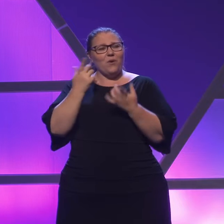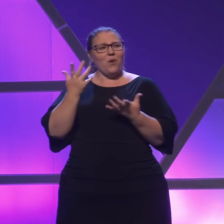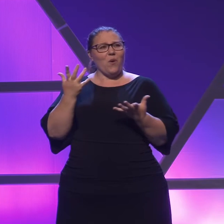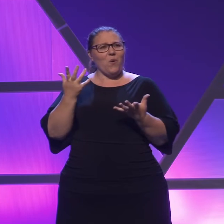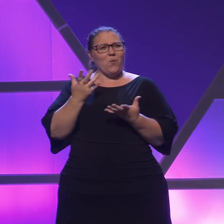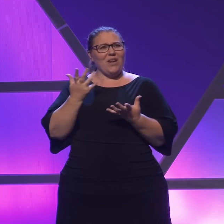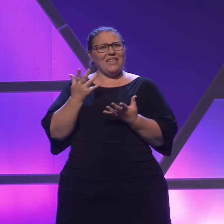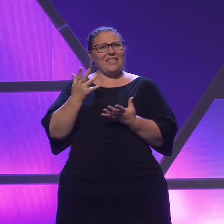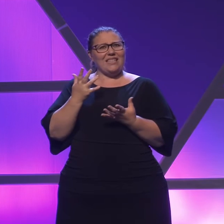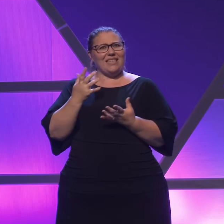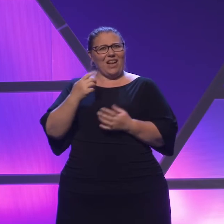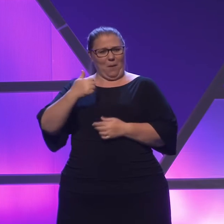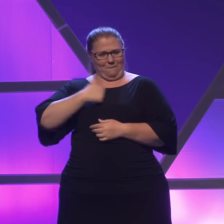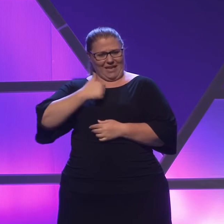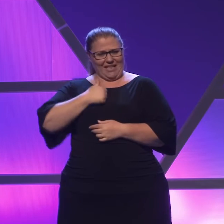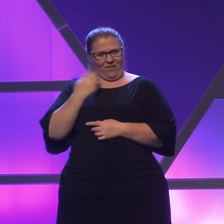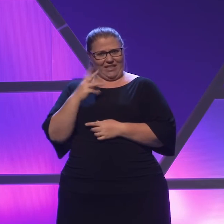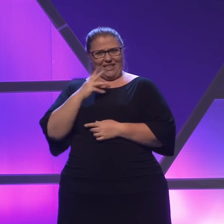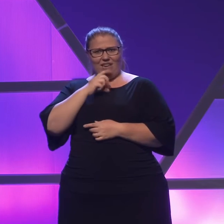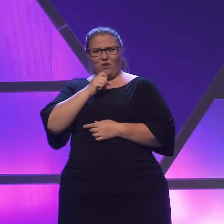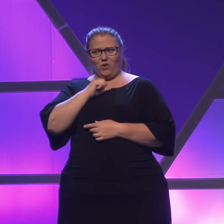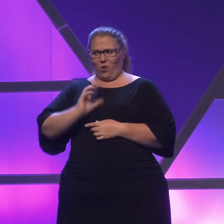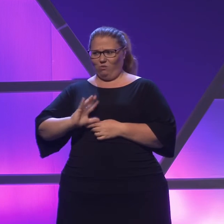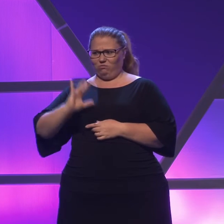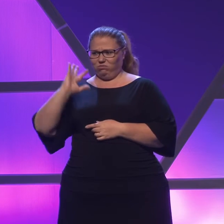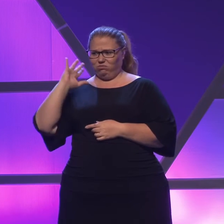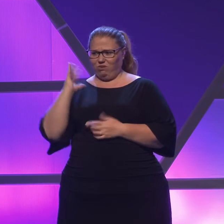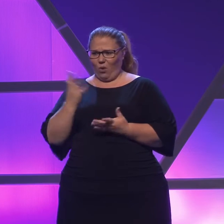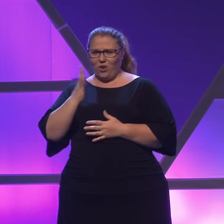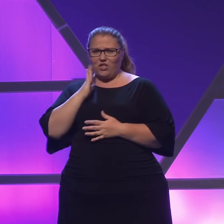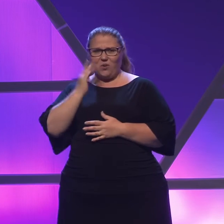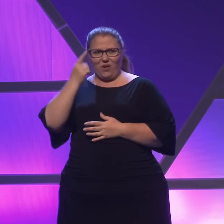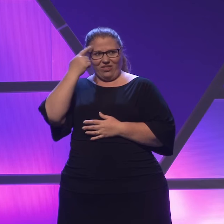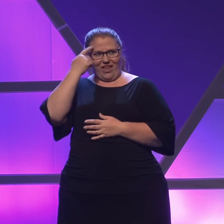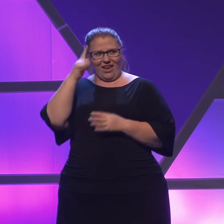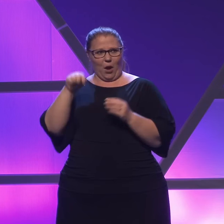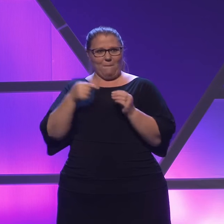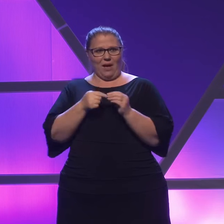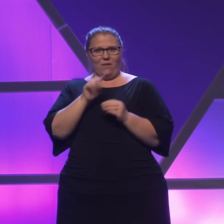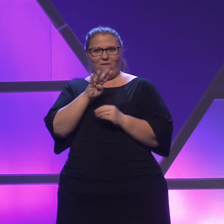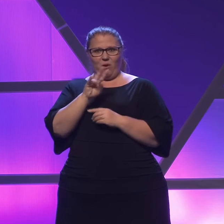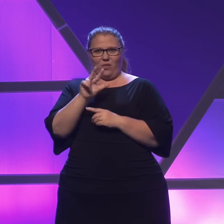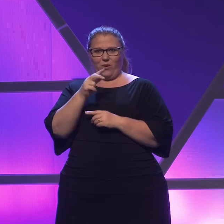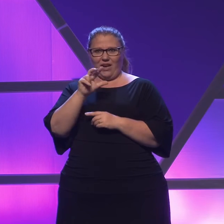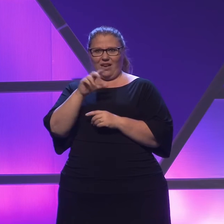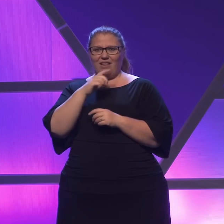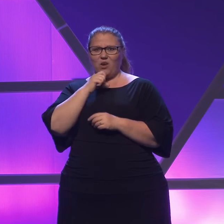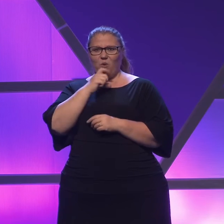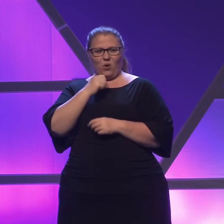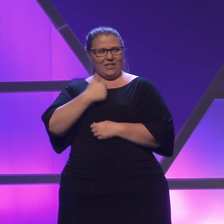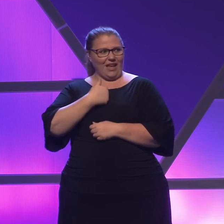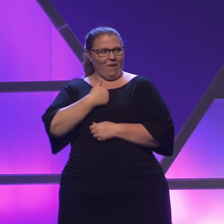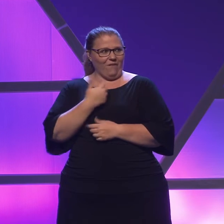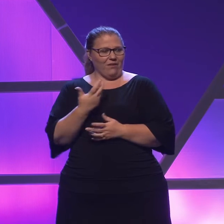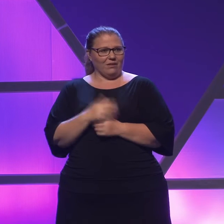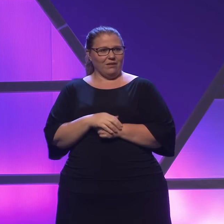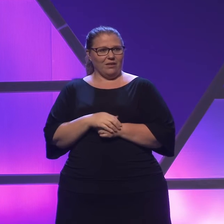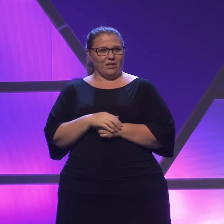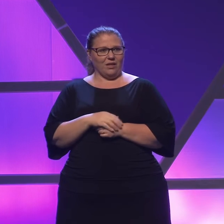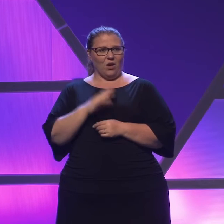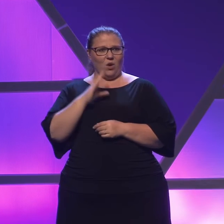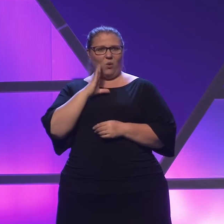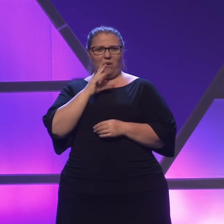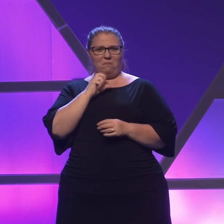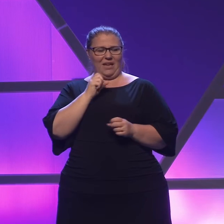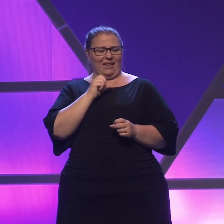that 16-year-old girl, what she would think of this 43-year-old self? Would she be appalled